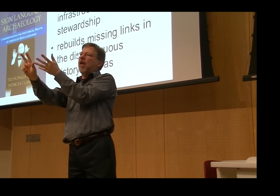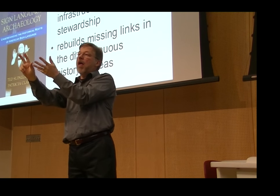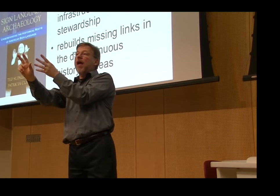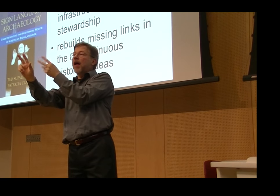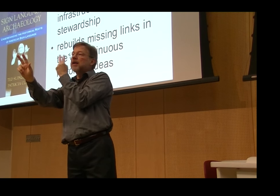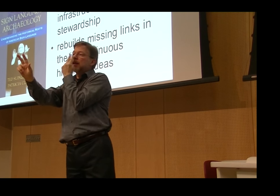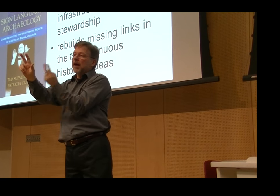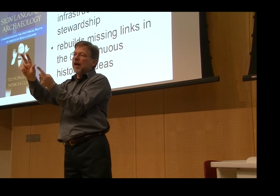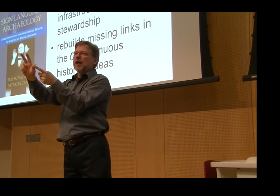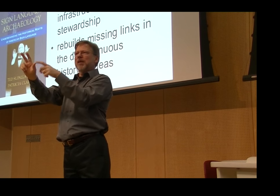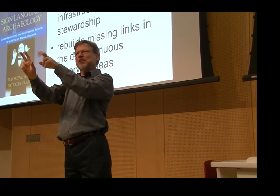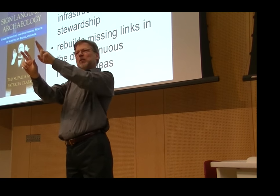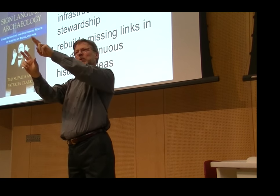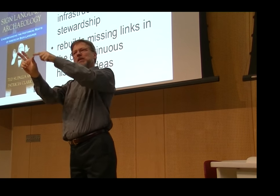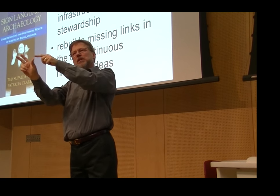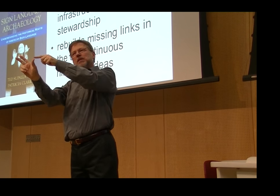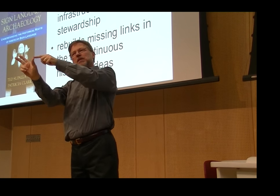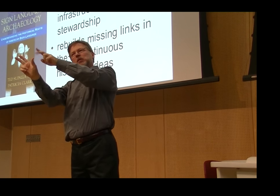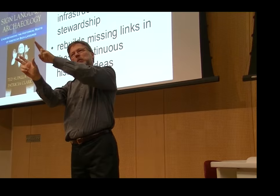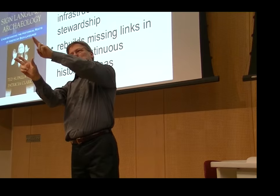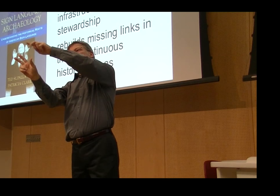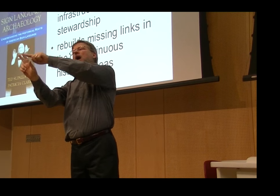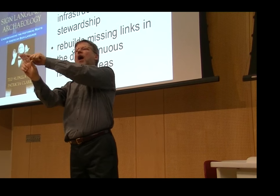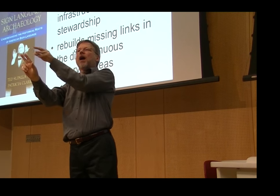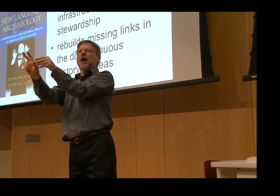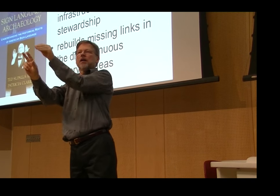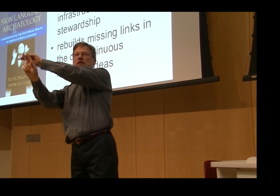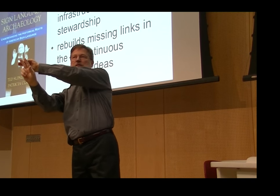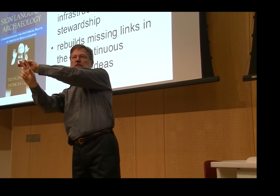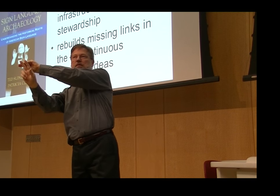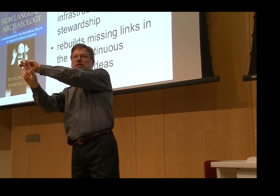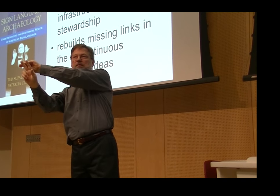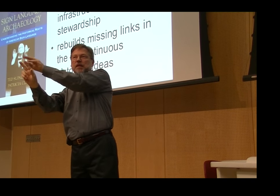grandparents, parents, and children. Those, you can compare it that way.